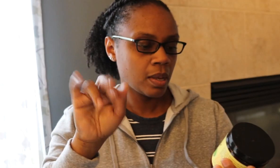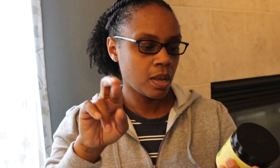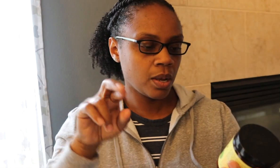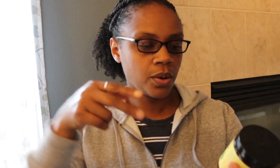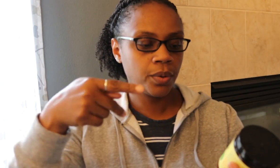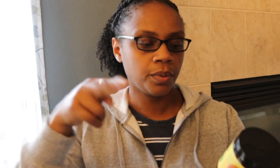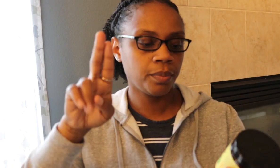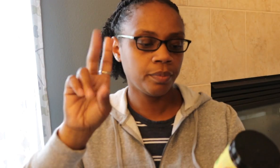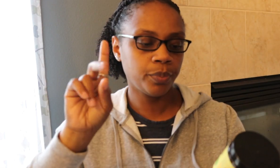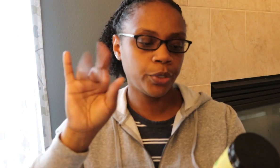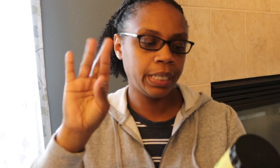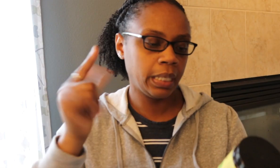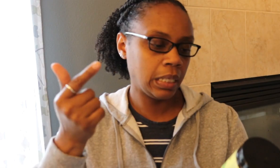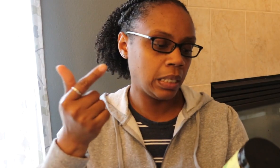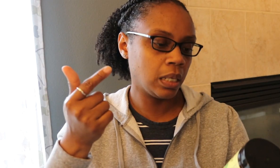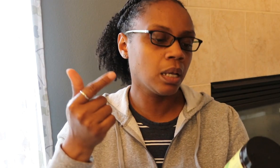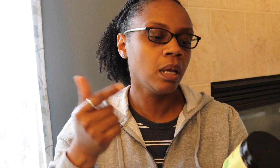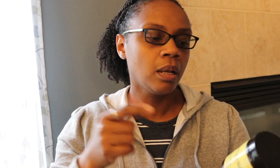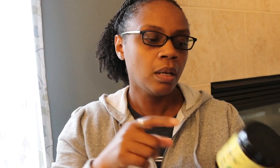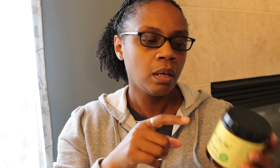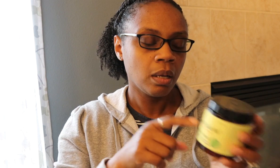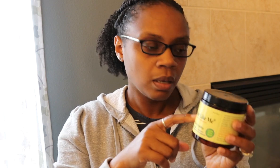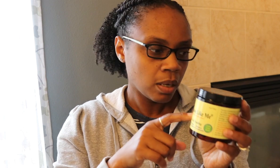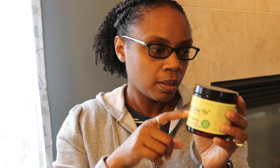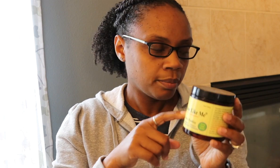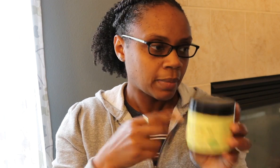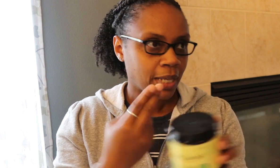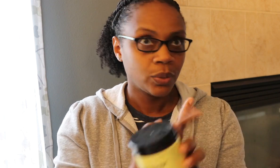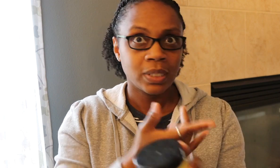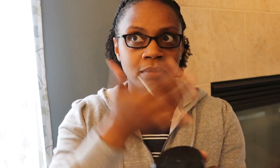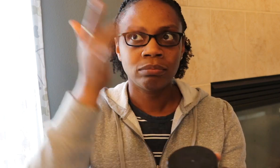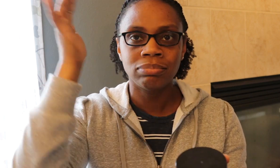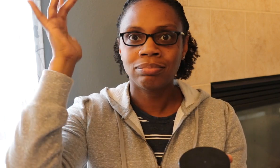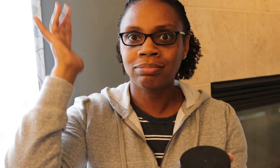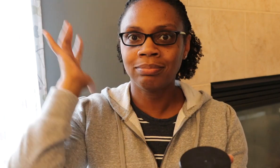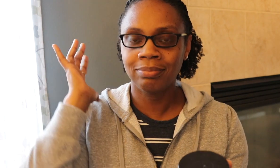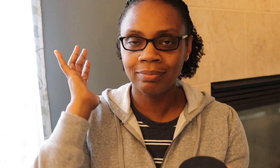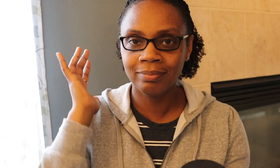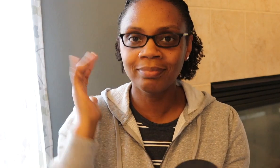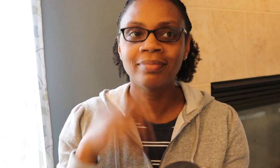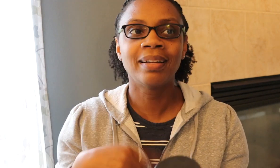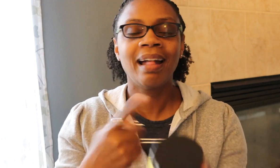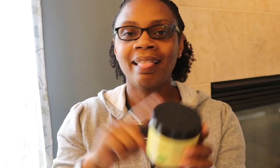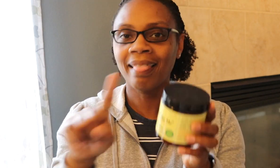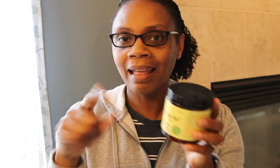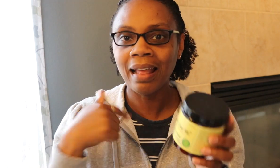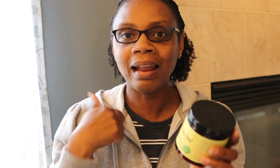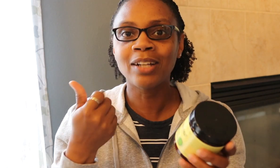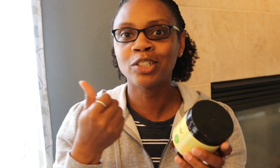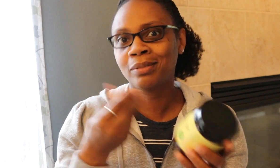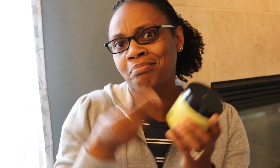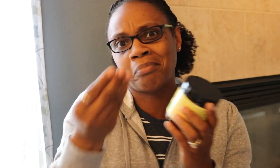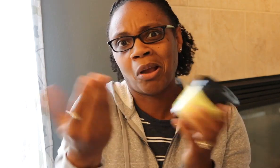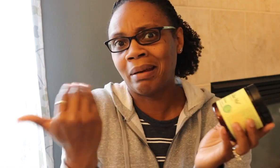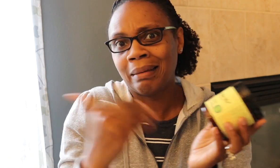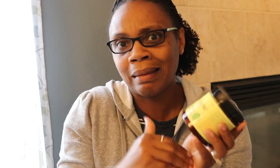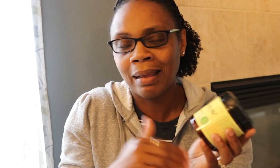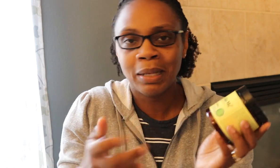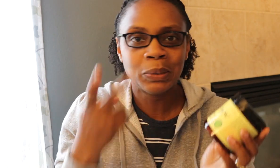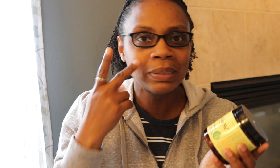All right. Maine Like Me hair pudding. I used this pudding quite a while ago and then I